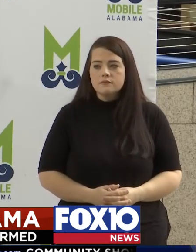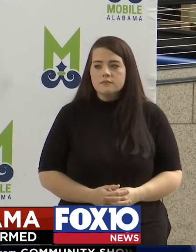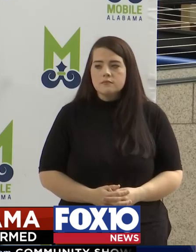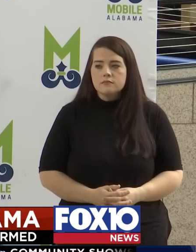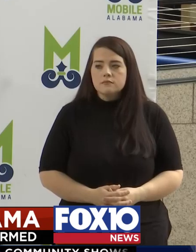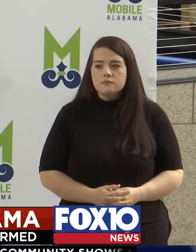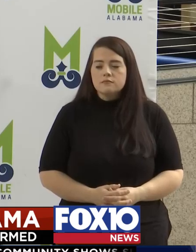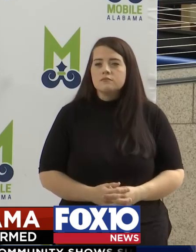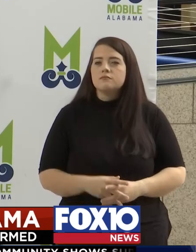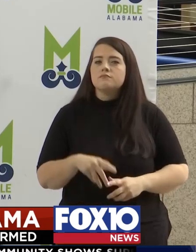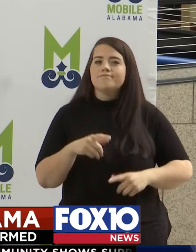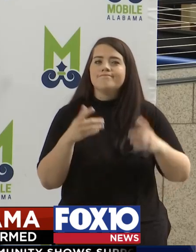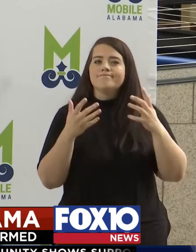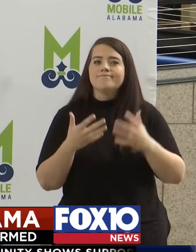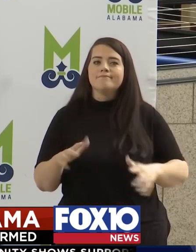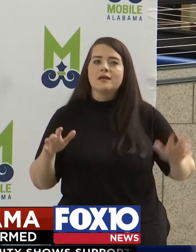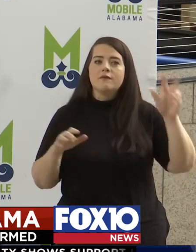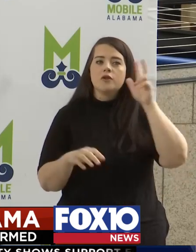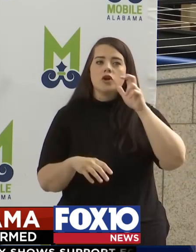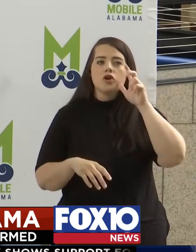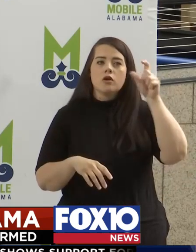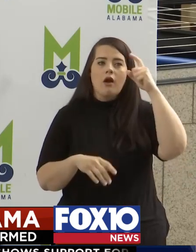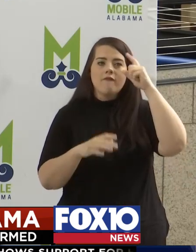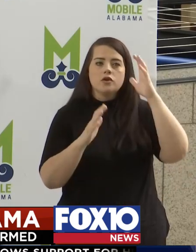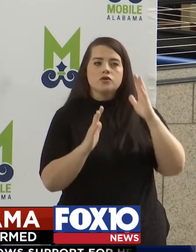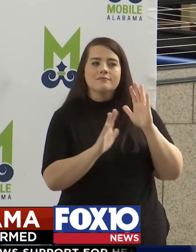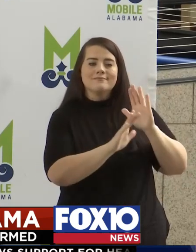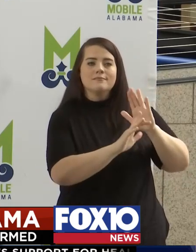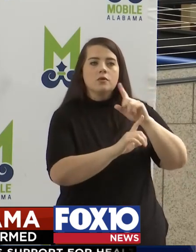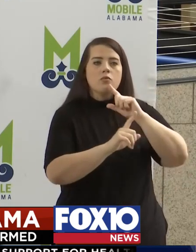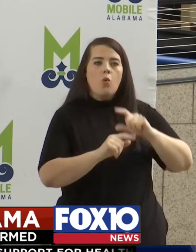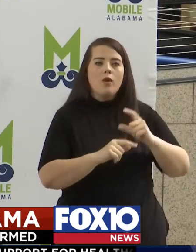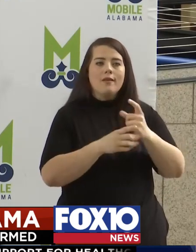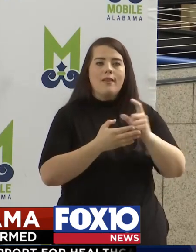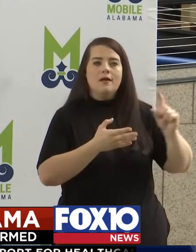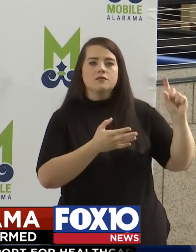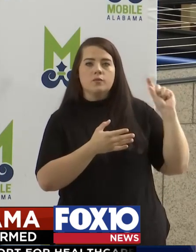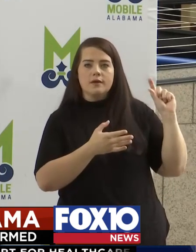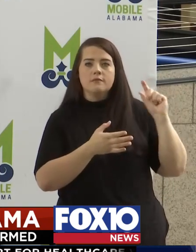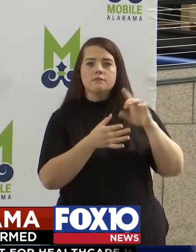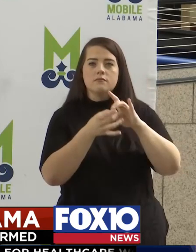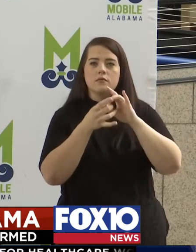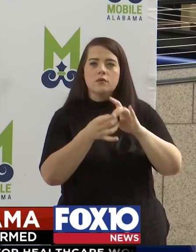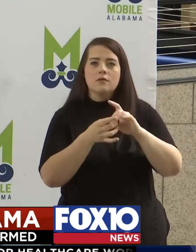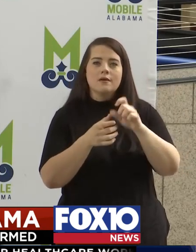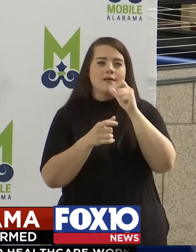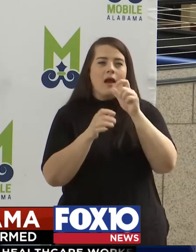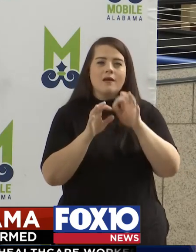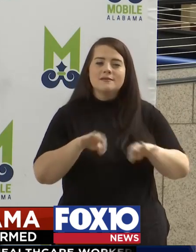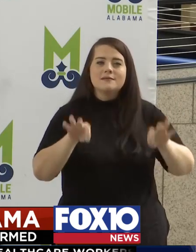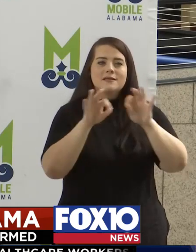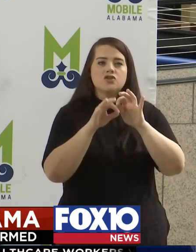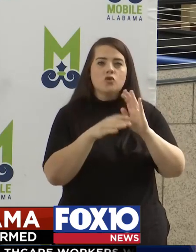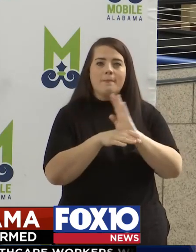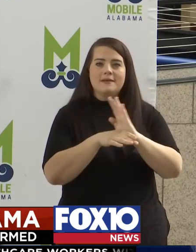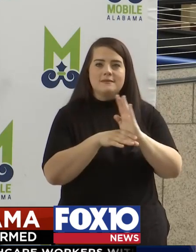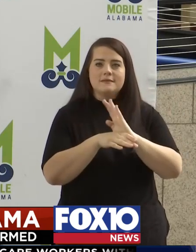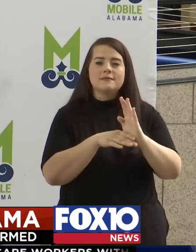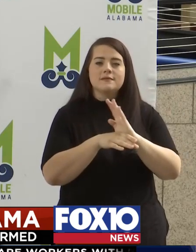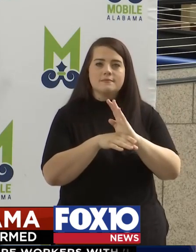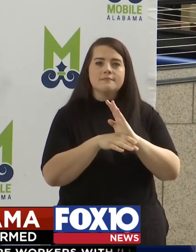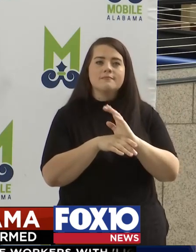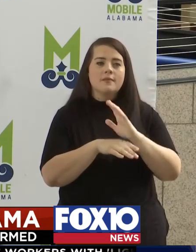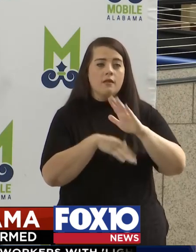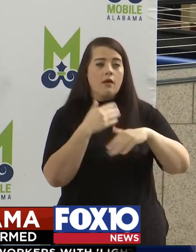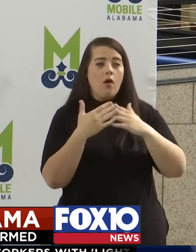You heard the governor's order last week about the... regarding non-essential businesses. They